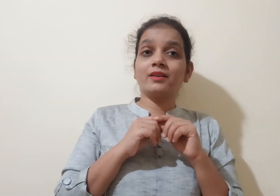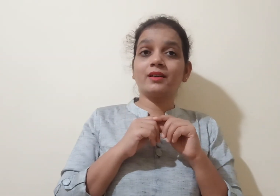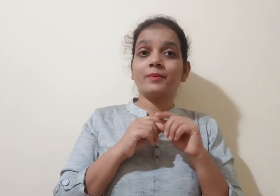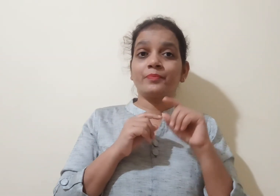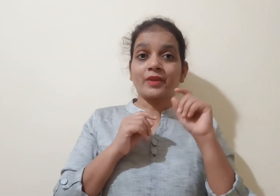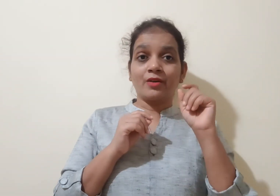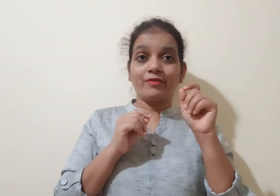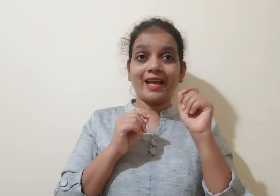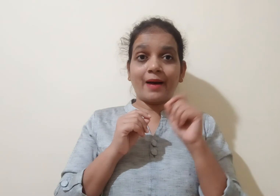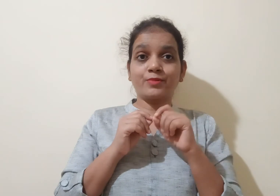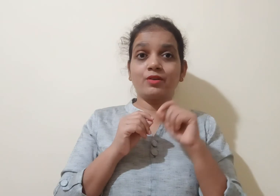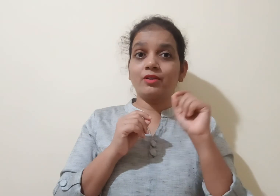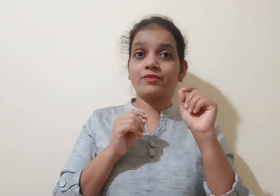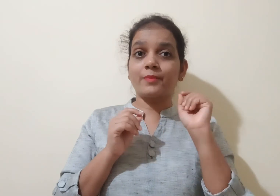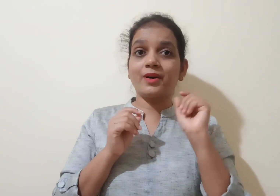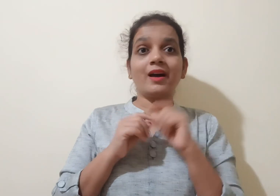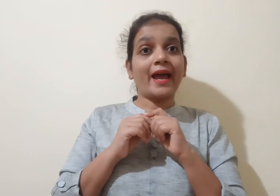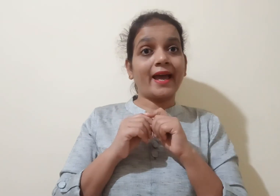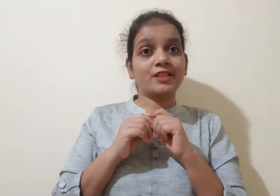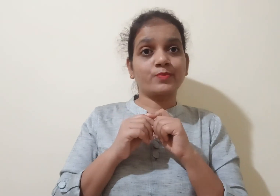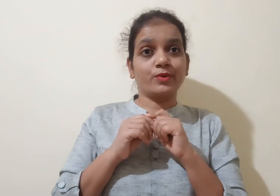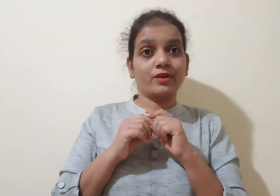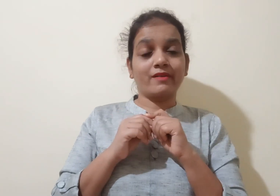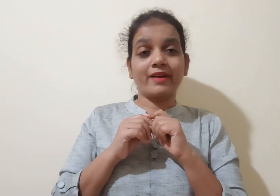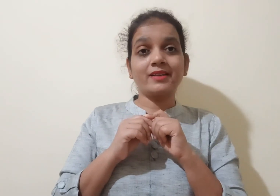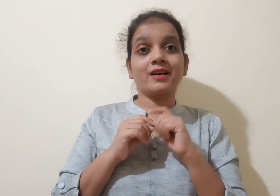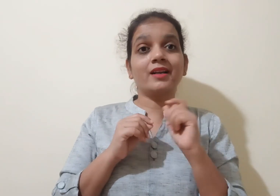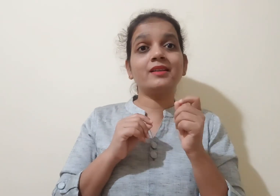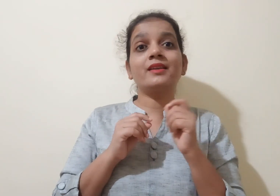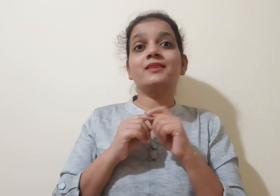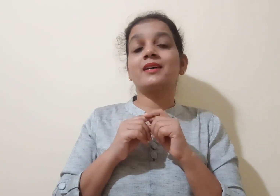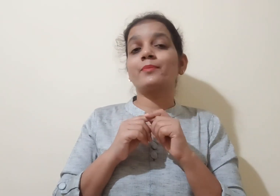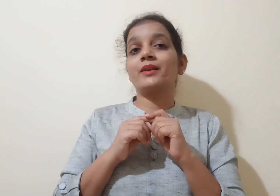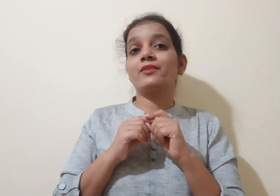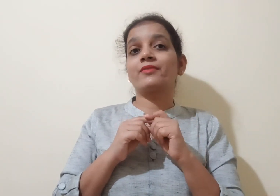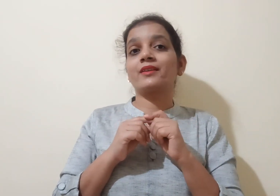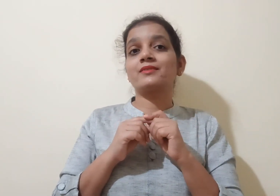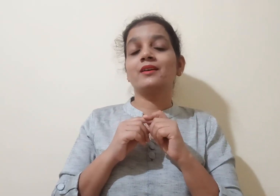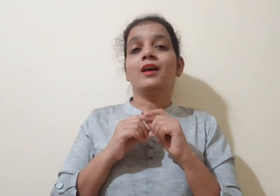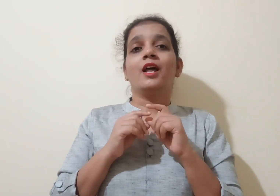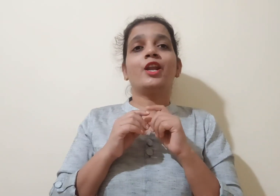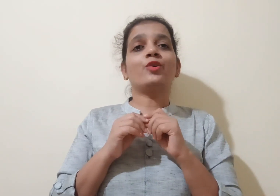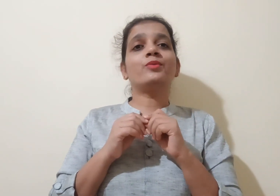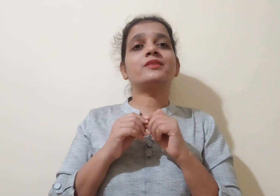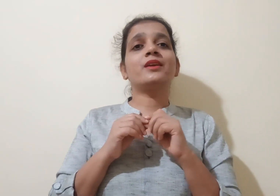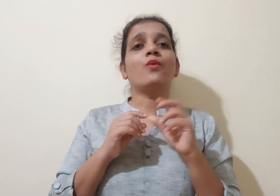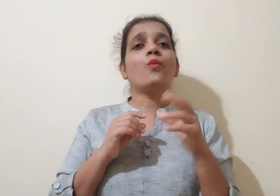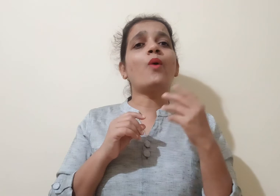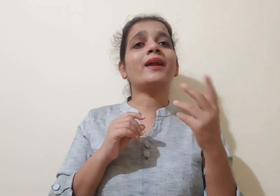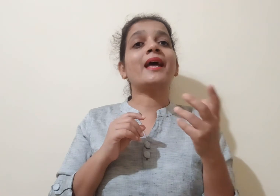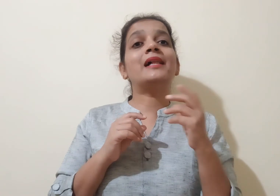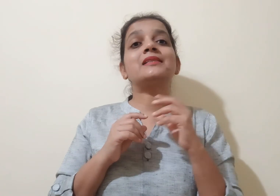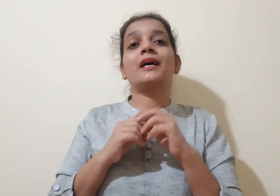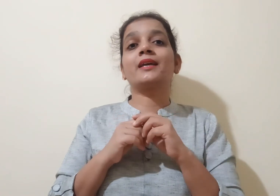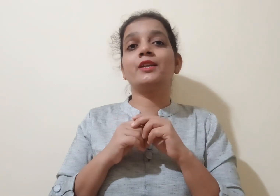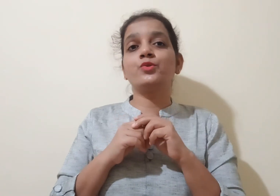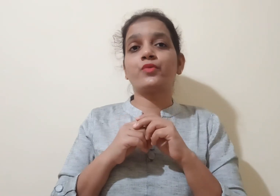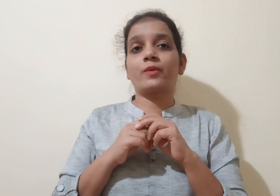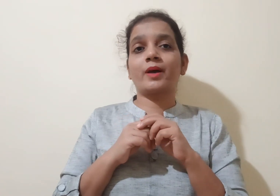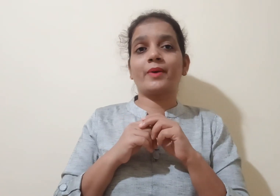here? We have to learn from the expert, right? Another thing is that, my dear friends, now you will say, what else I can do for my